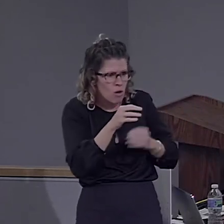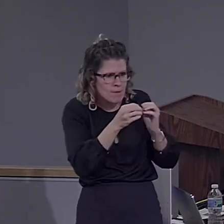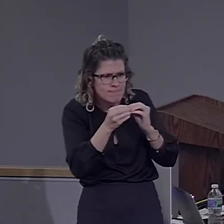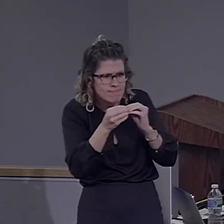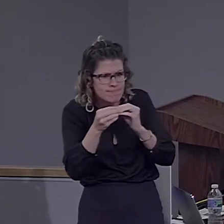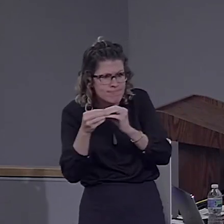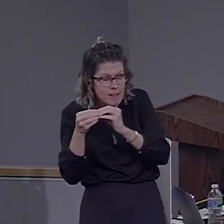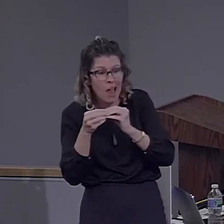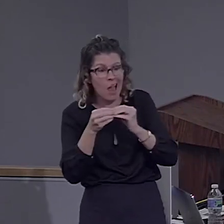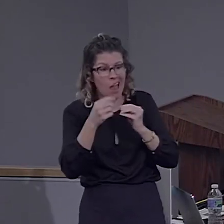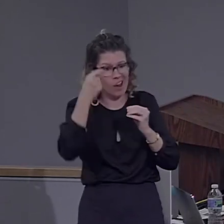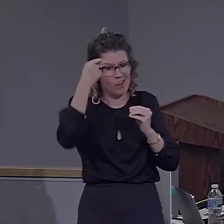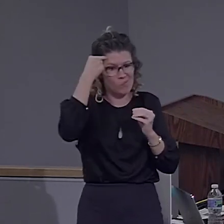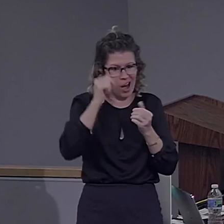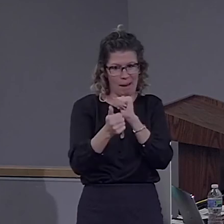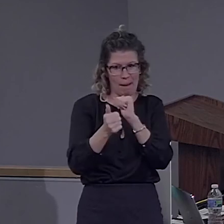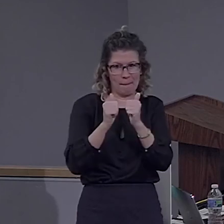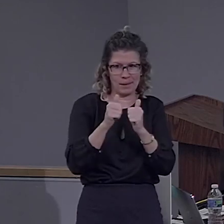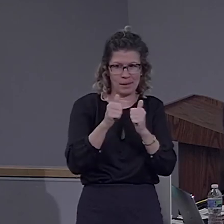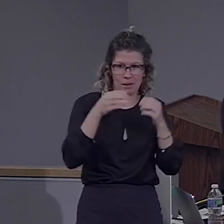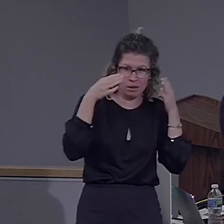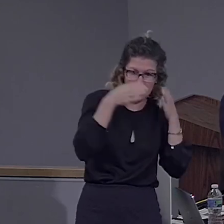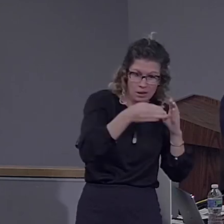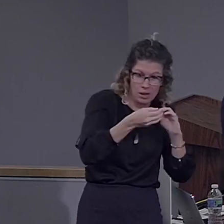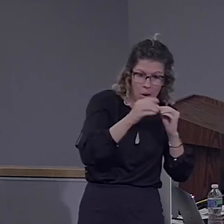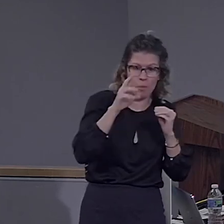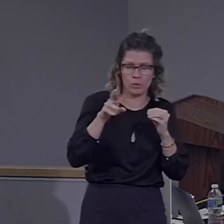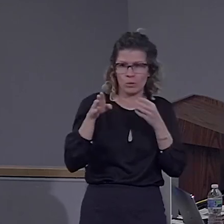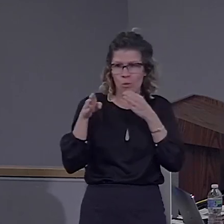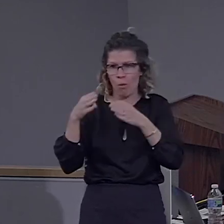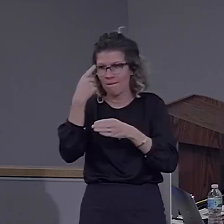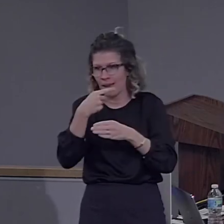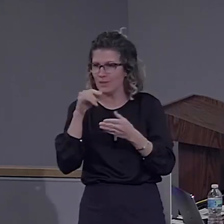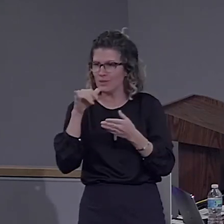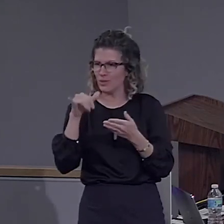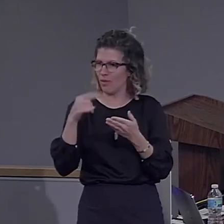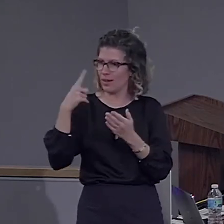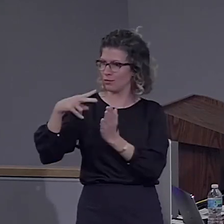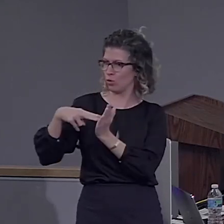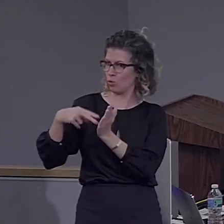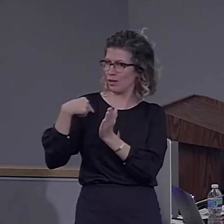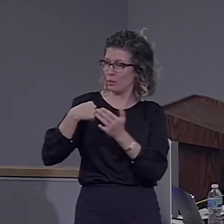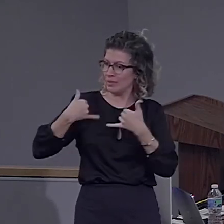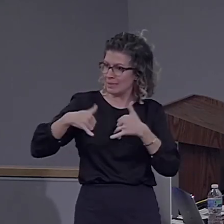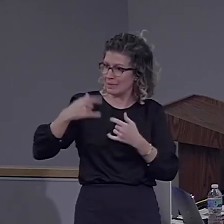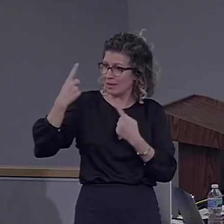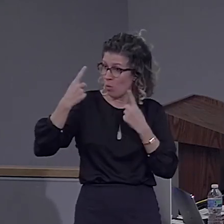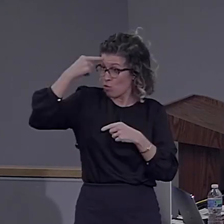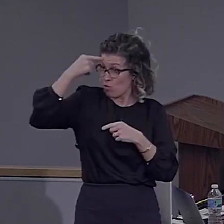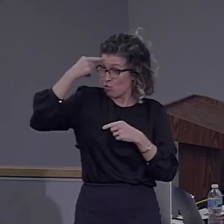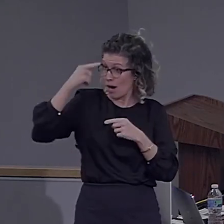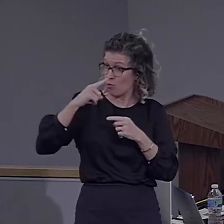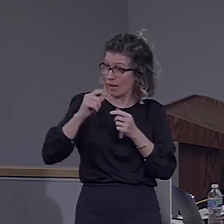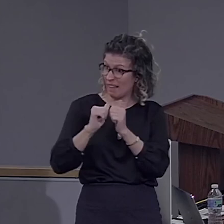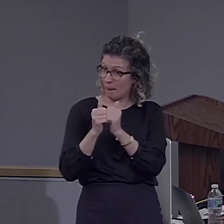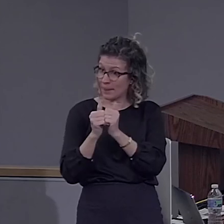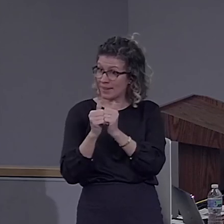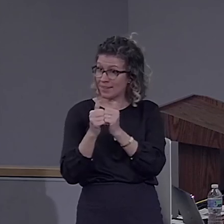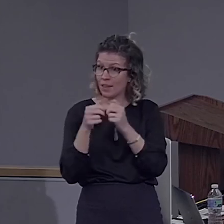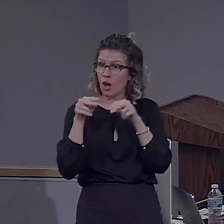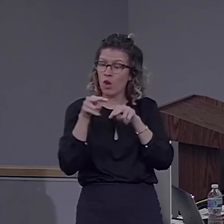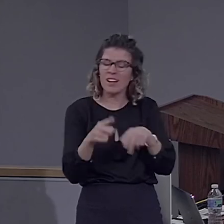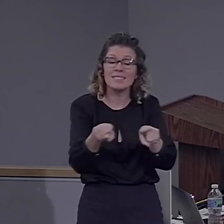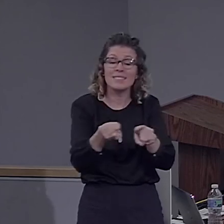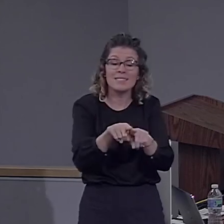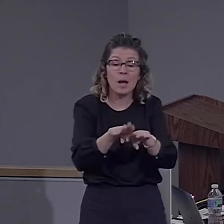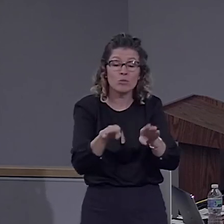In the case of reading, we have evidence for the second, for competition. So we have the same children before and after they learn to